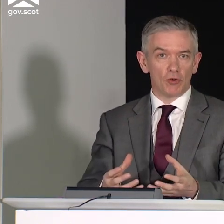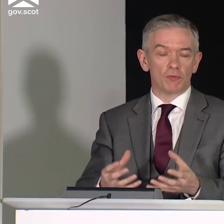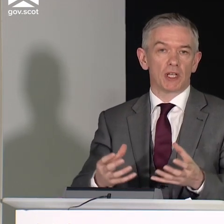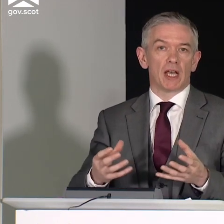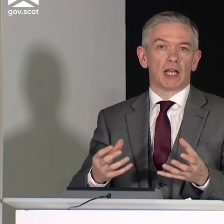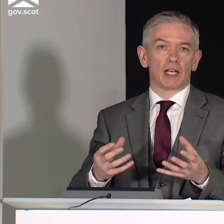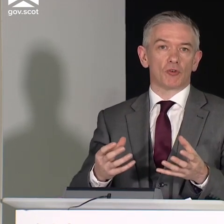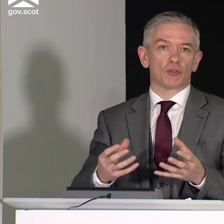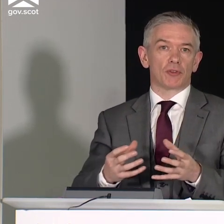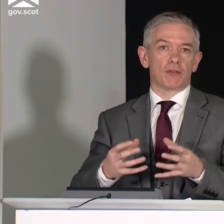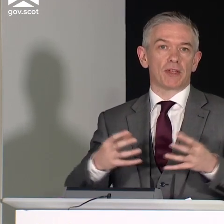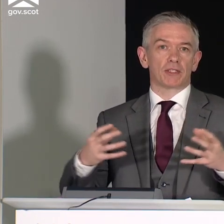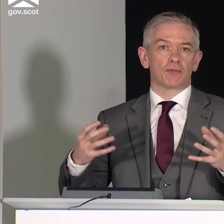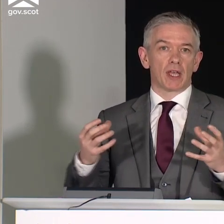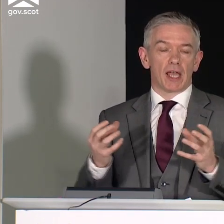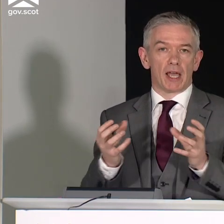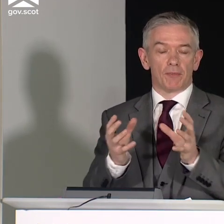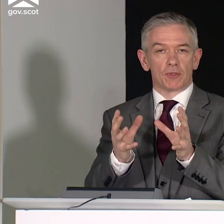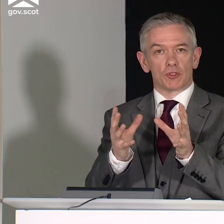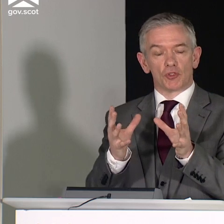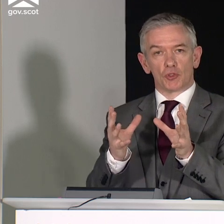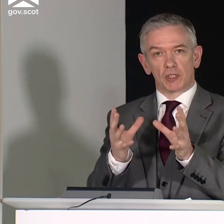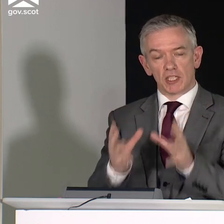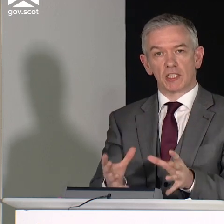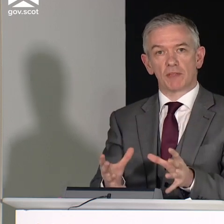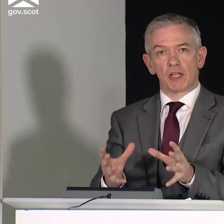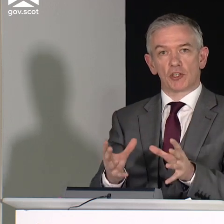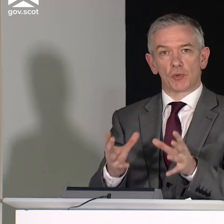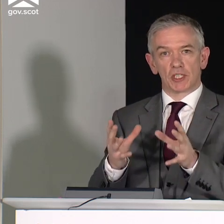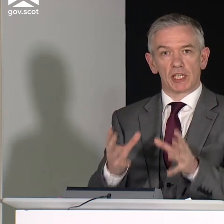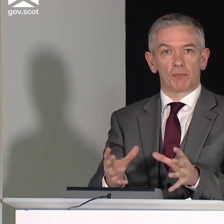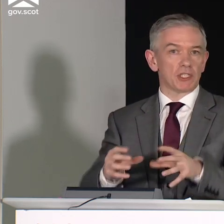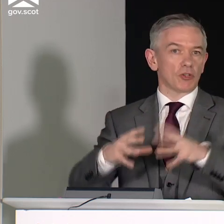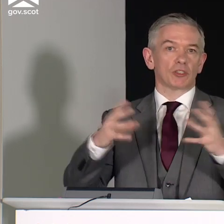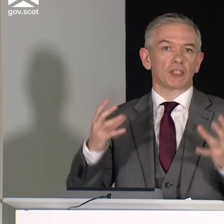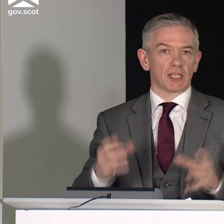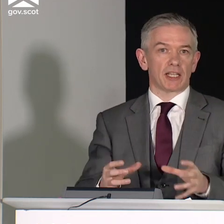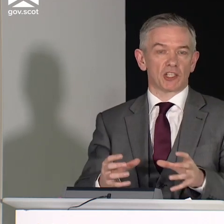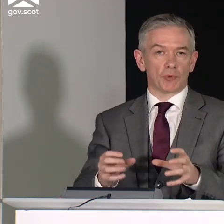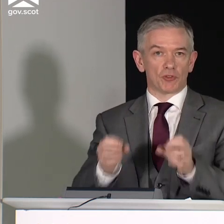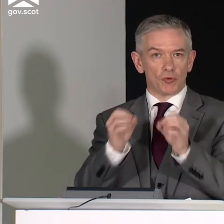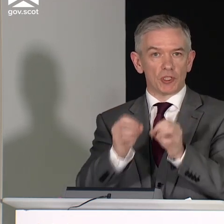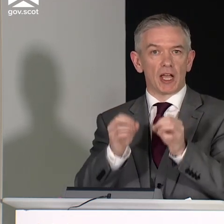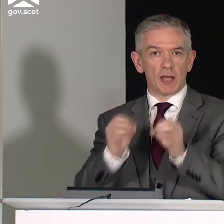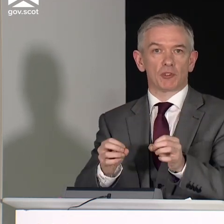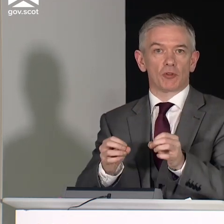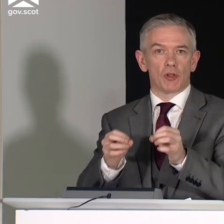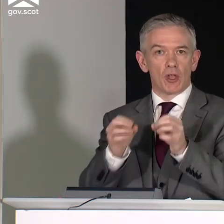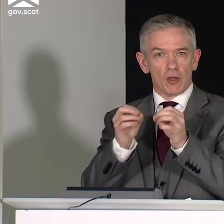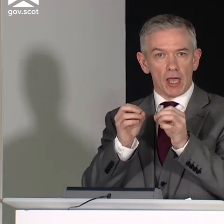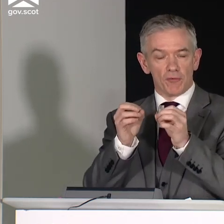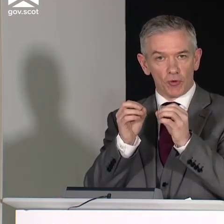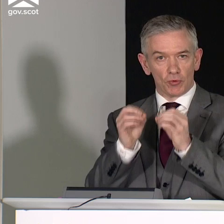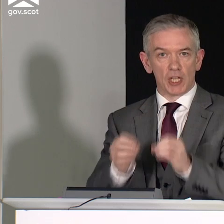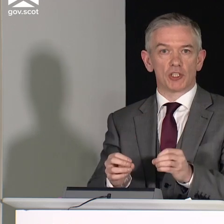of these care homes and also the effective social distancing measures which are taking place according to the guidance as well. So those are the absolute